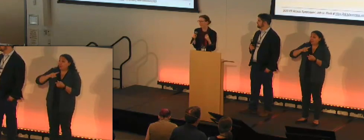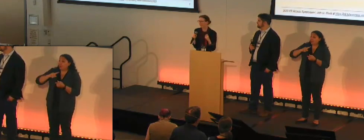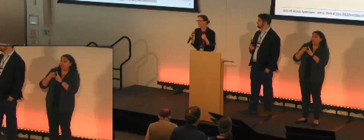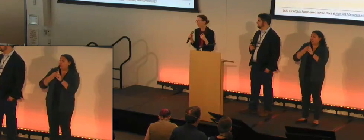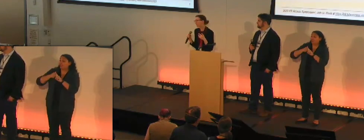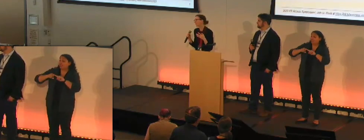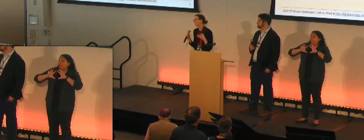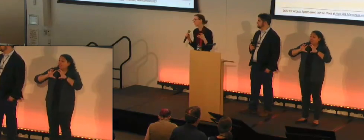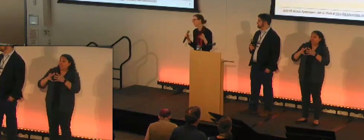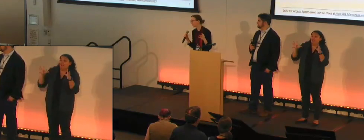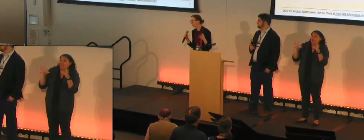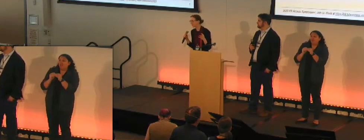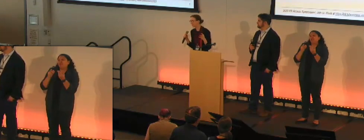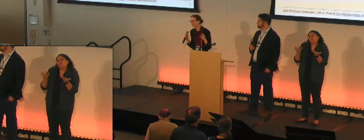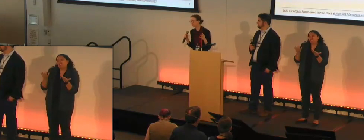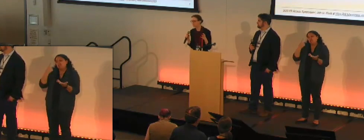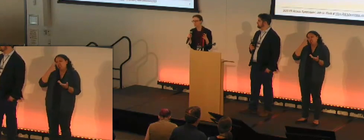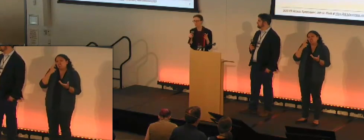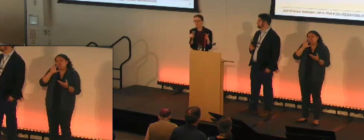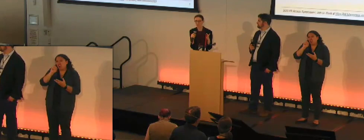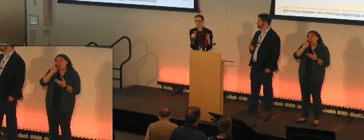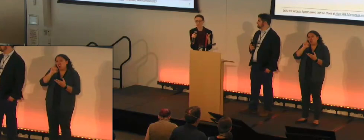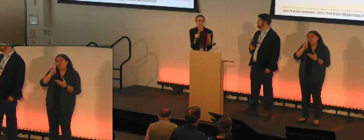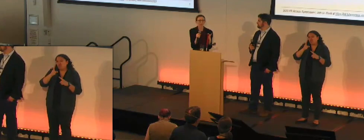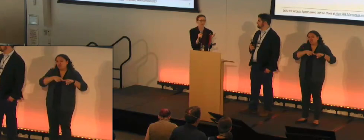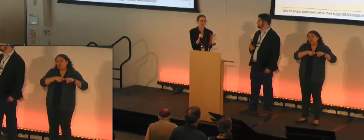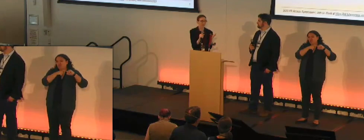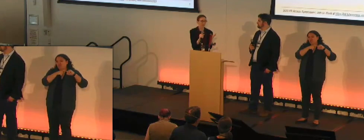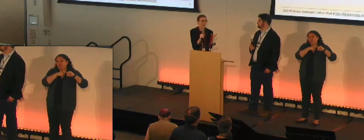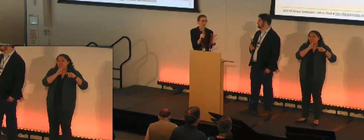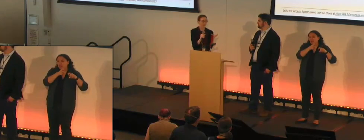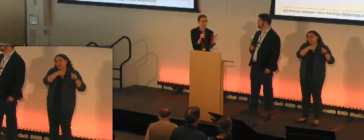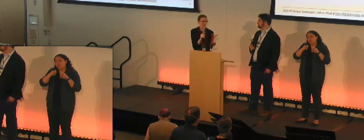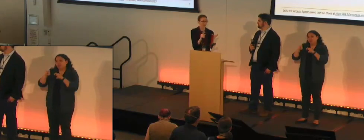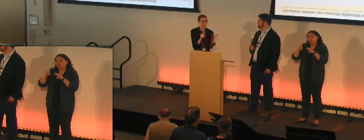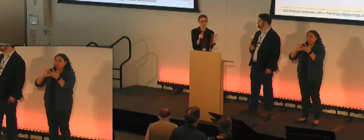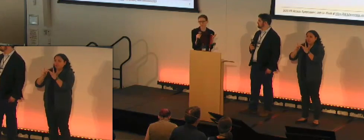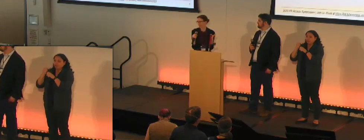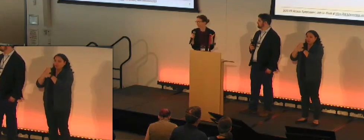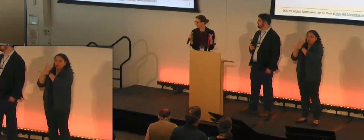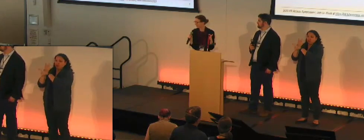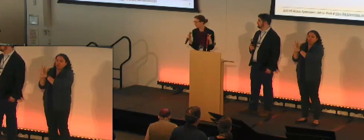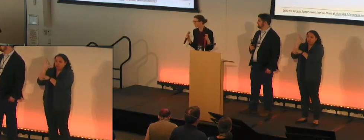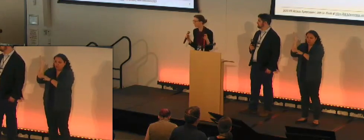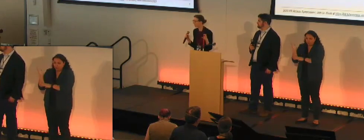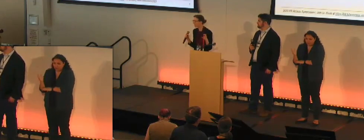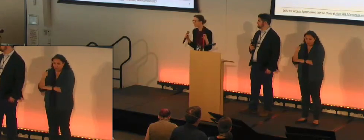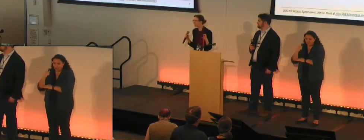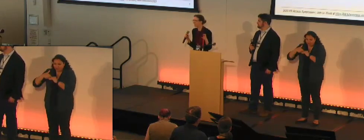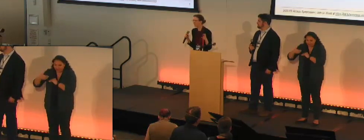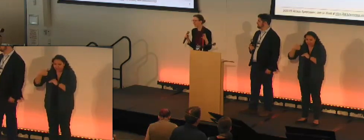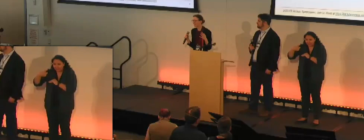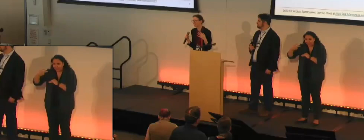Then because of the pandemic, we had to, of course, move to virtual conferences, virtual symposia for the next few years.